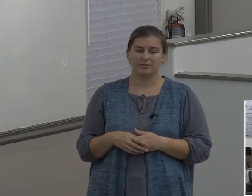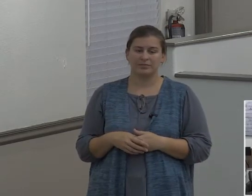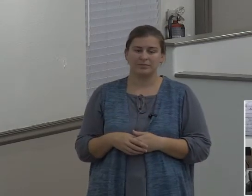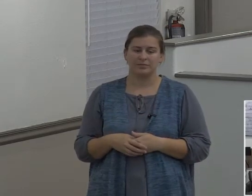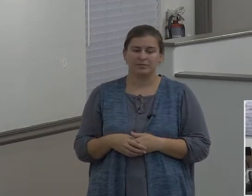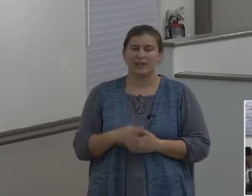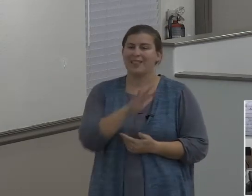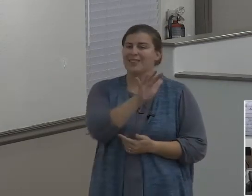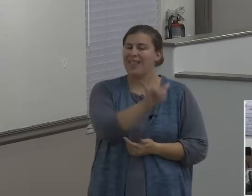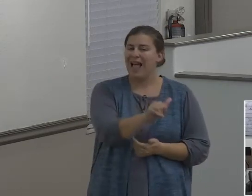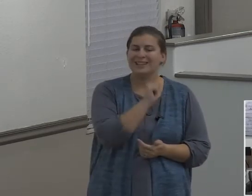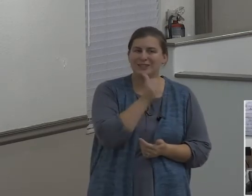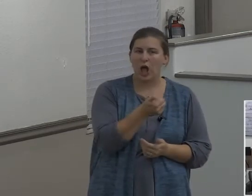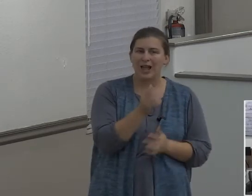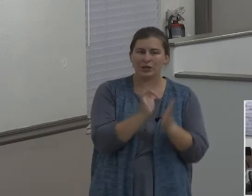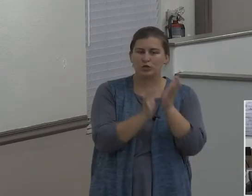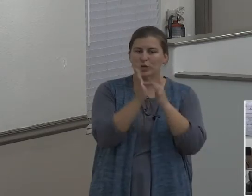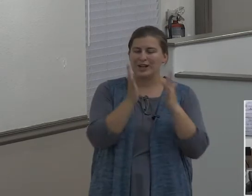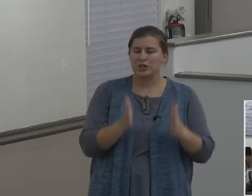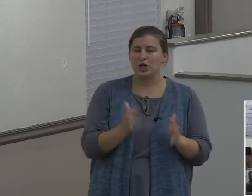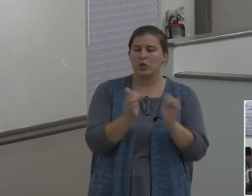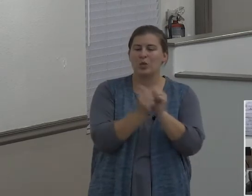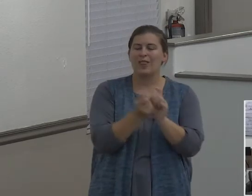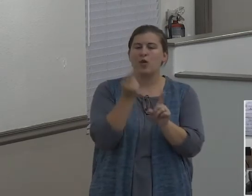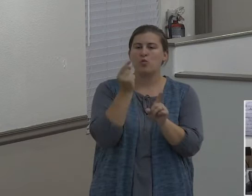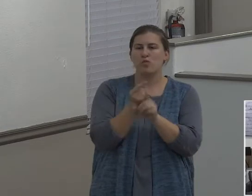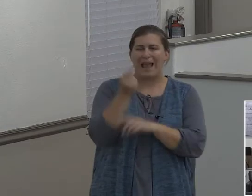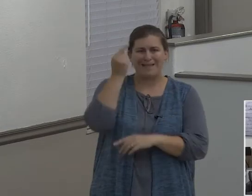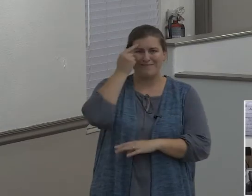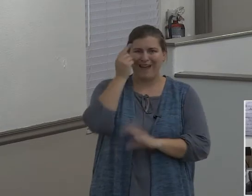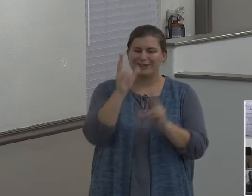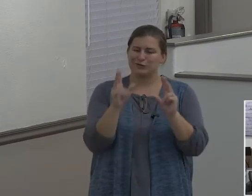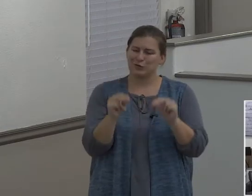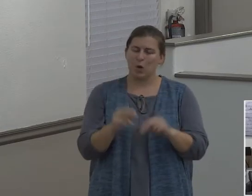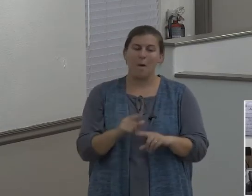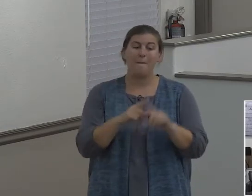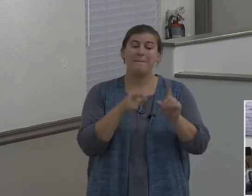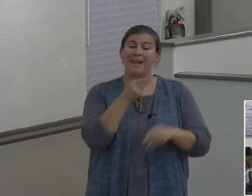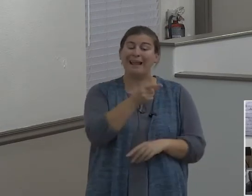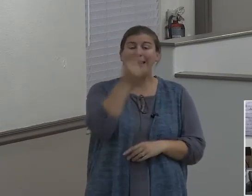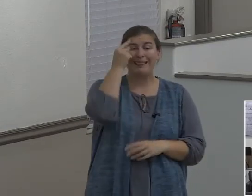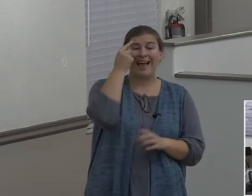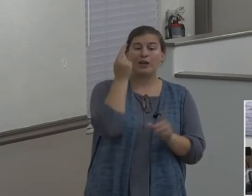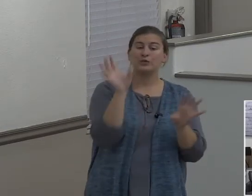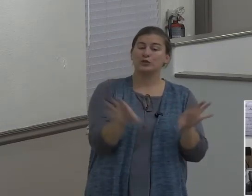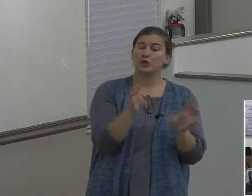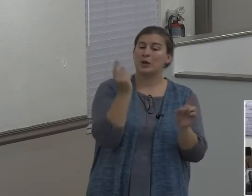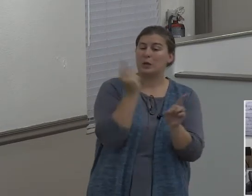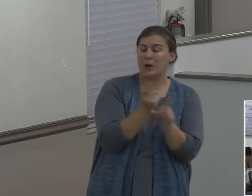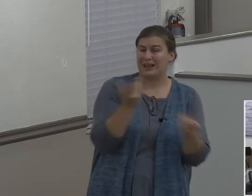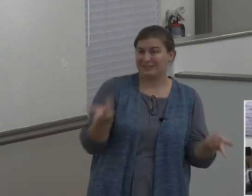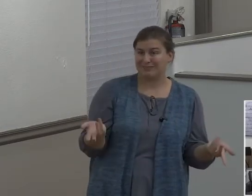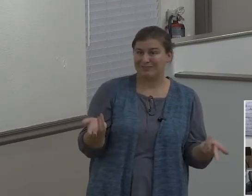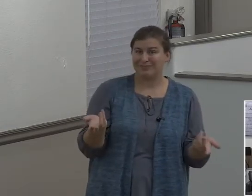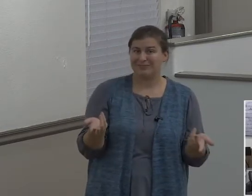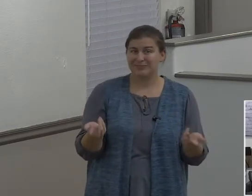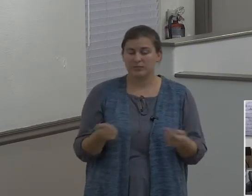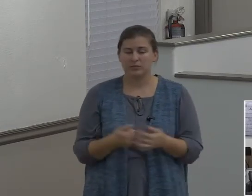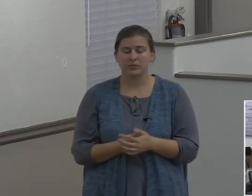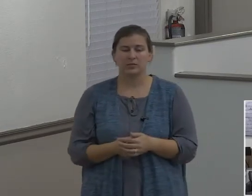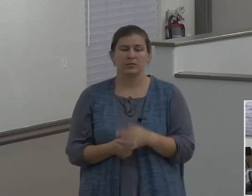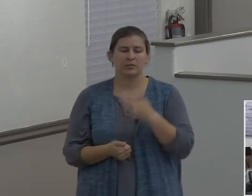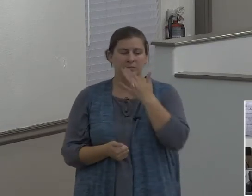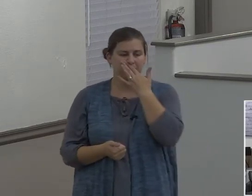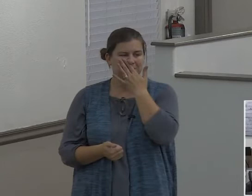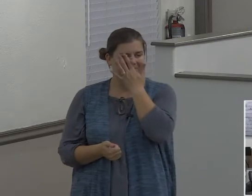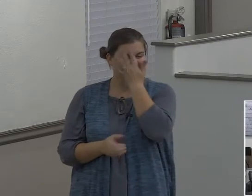in their right mind at all. And yet, he thought he was doing just the right thing. You know, Colossians